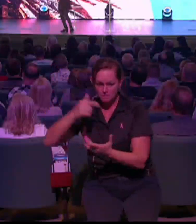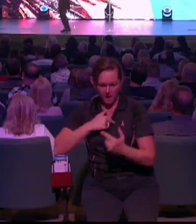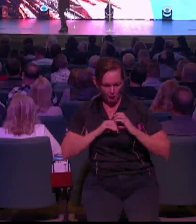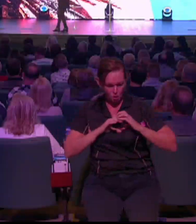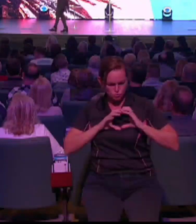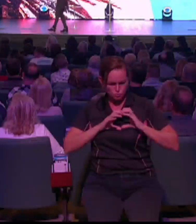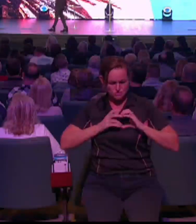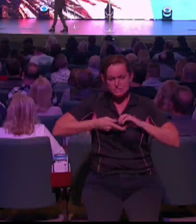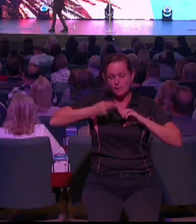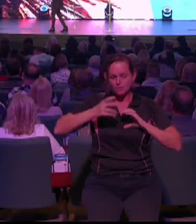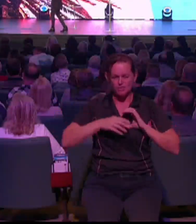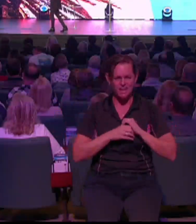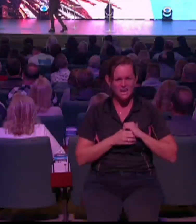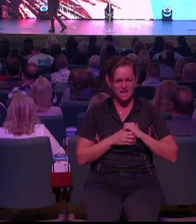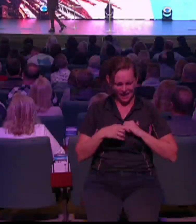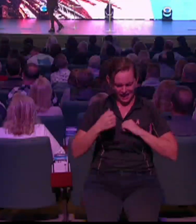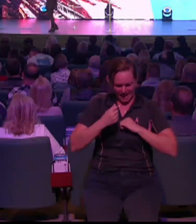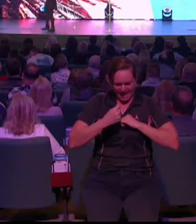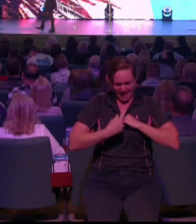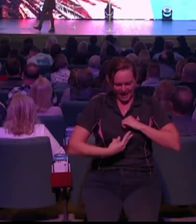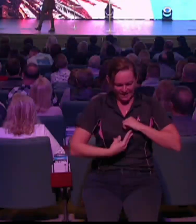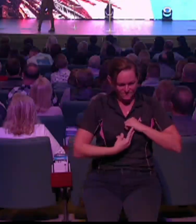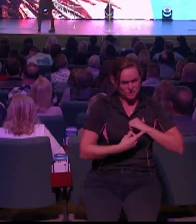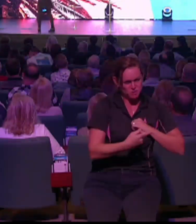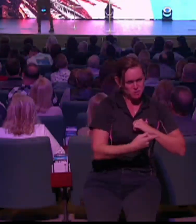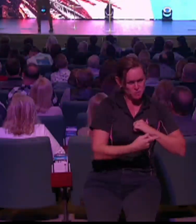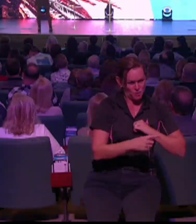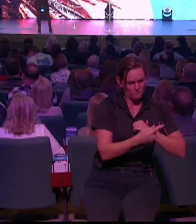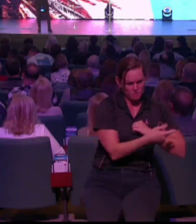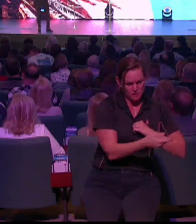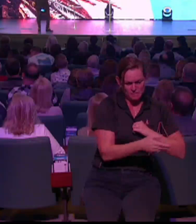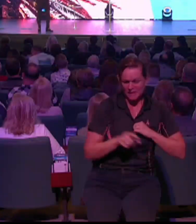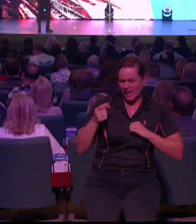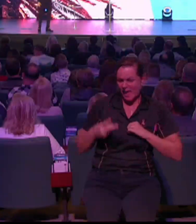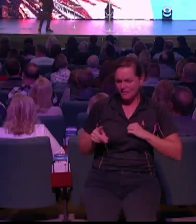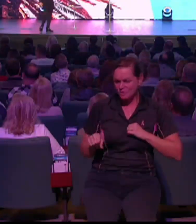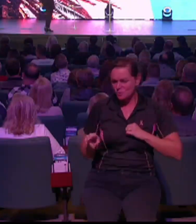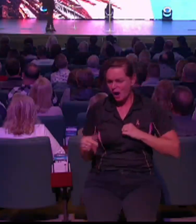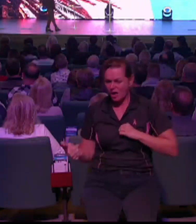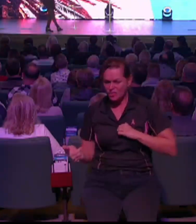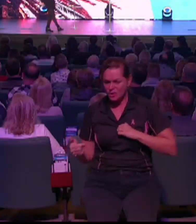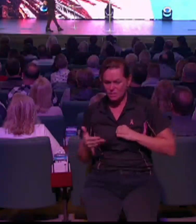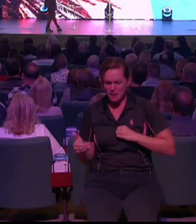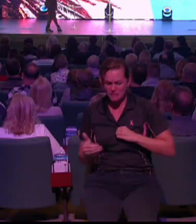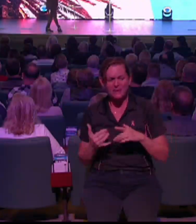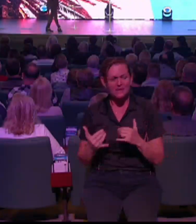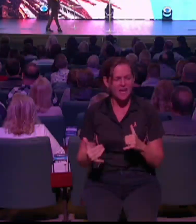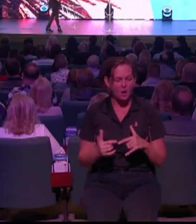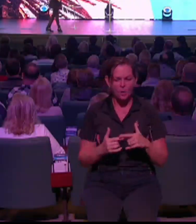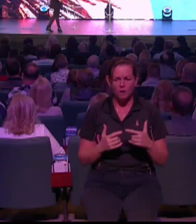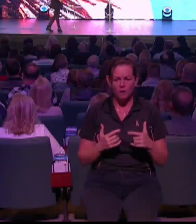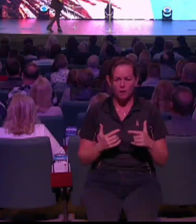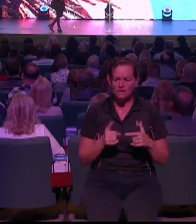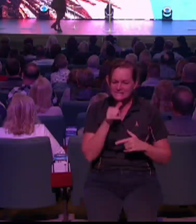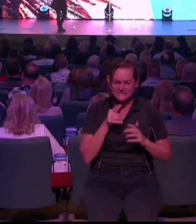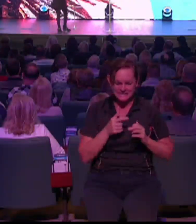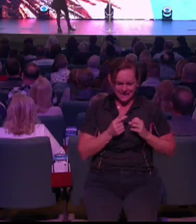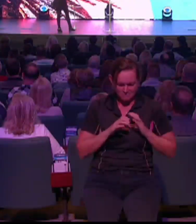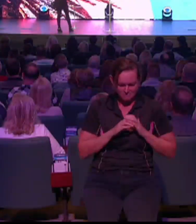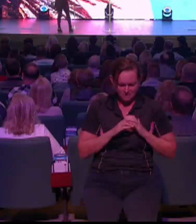And the things I love about Alec are very different than the things I love about the other boys. And the things I love about Arden. Why? Because they're all unique.